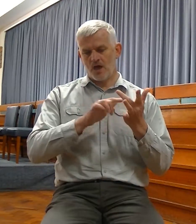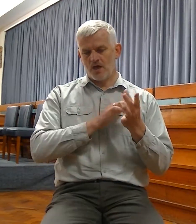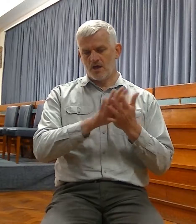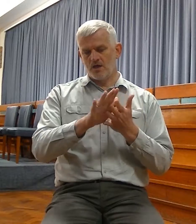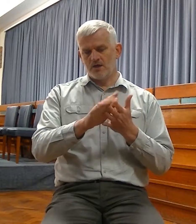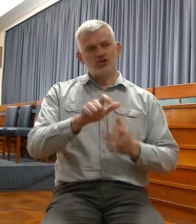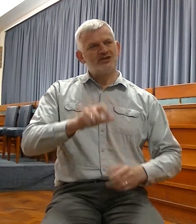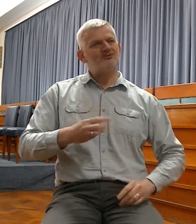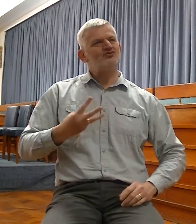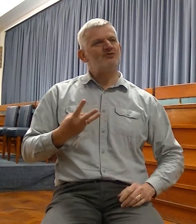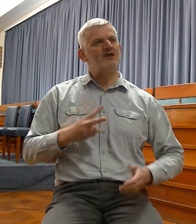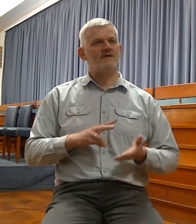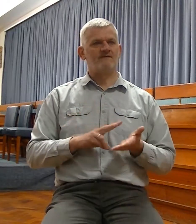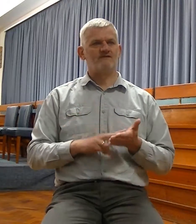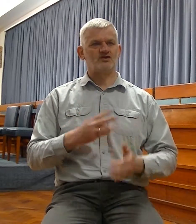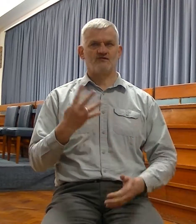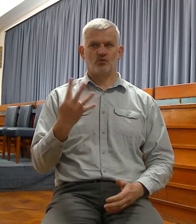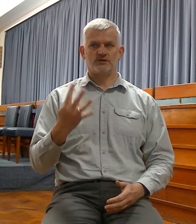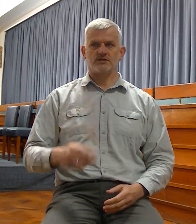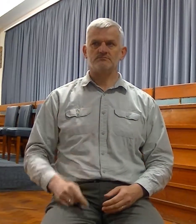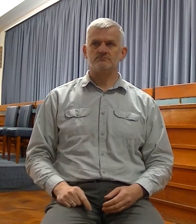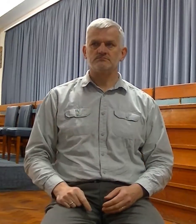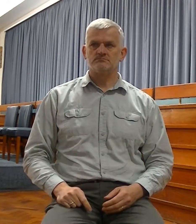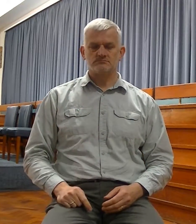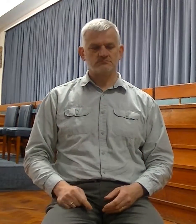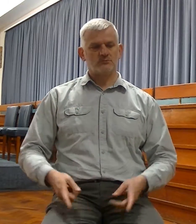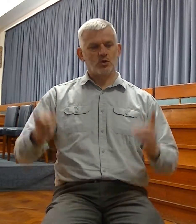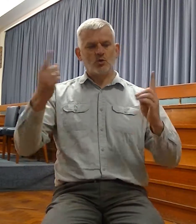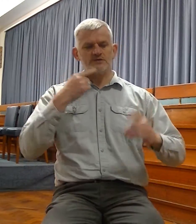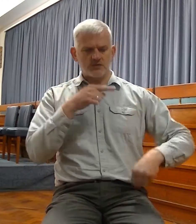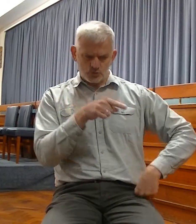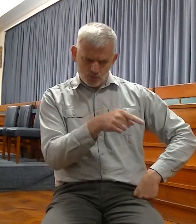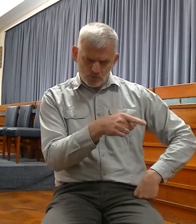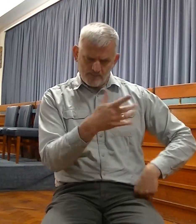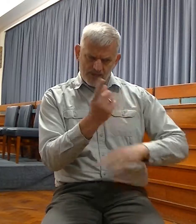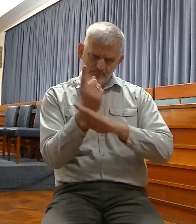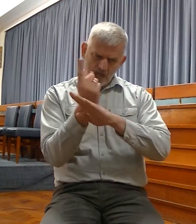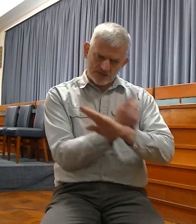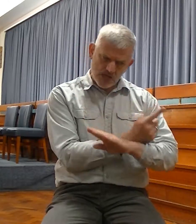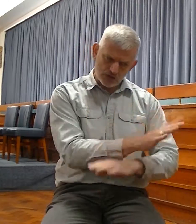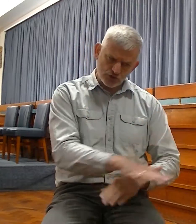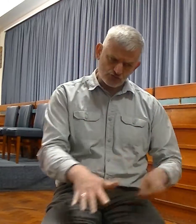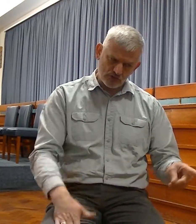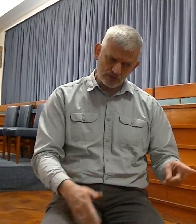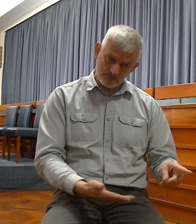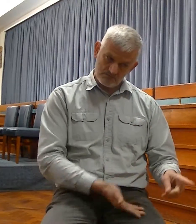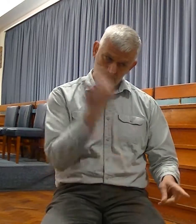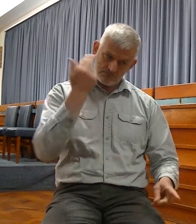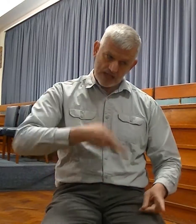Turn, O black-sliding children, said the Lord, for I am married unto you, and I will take